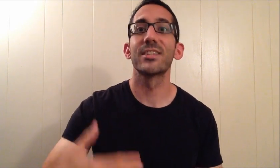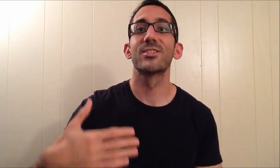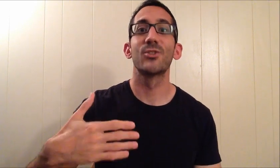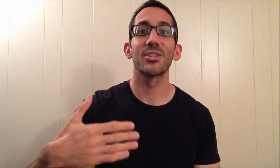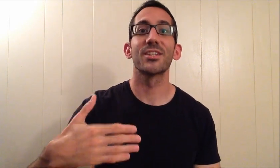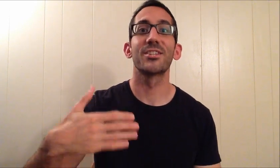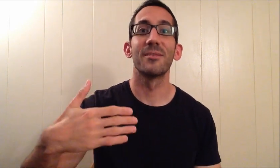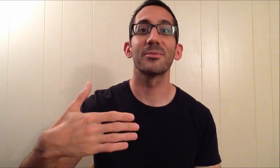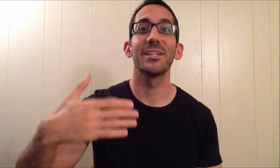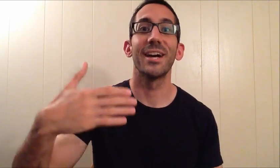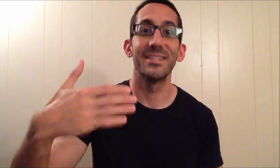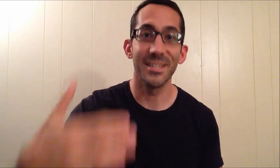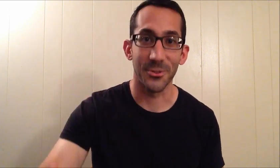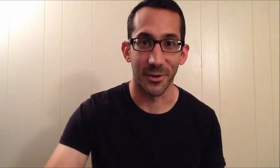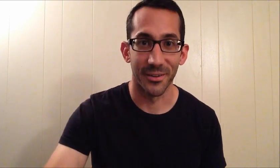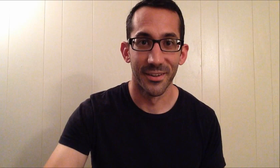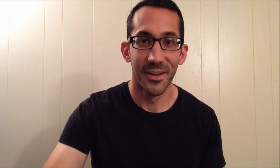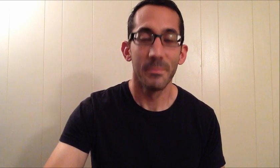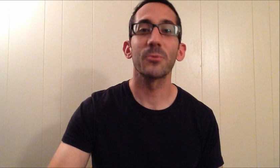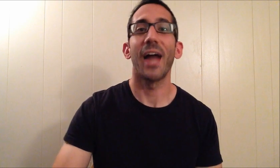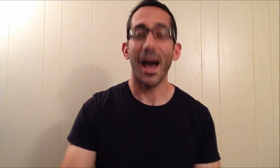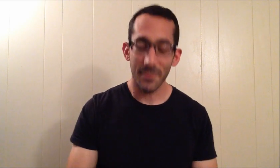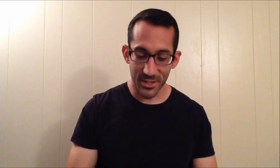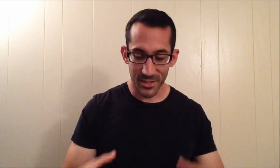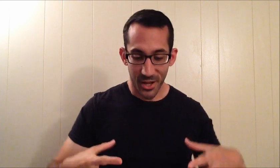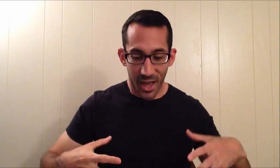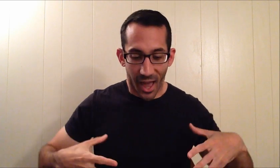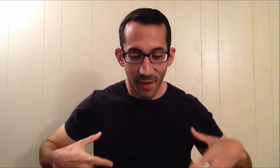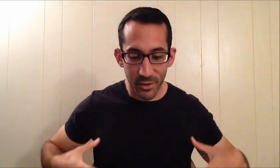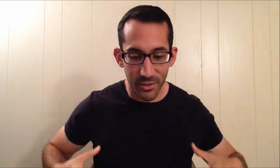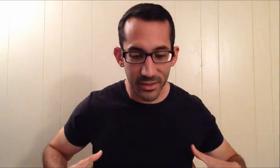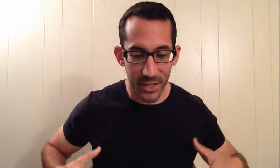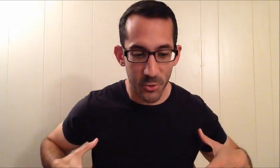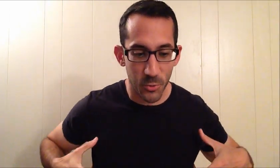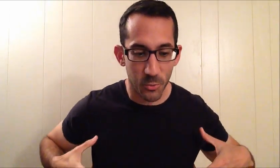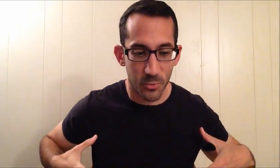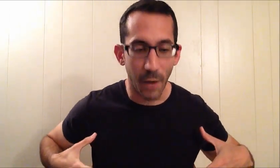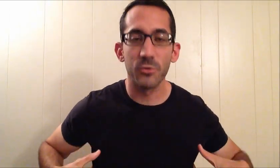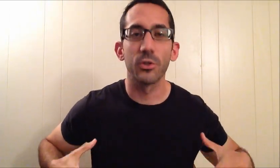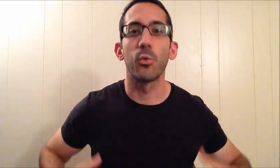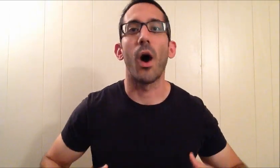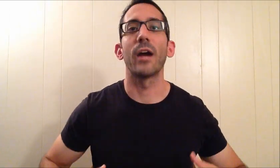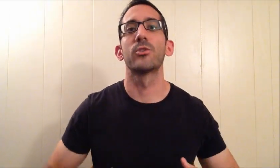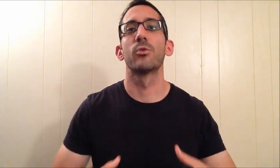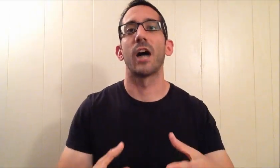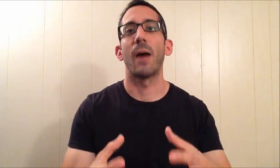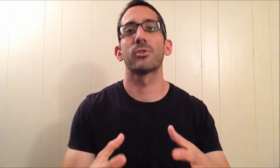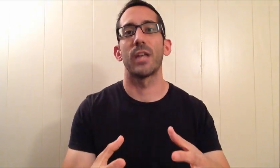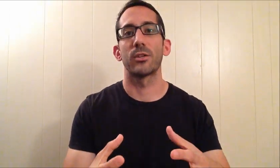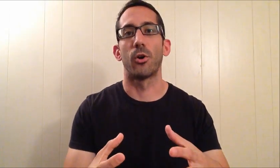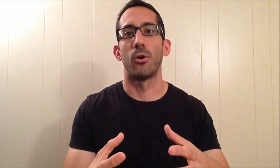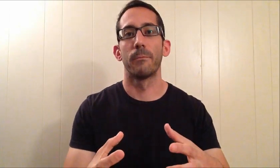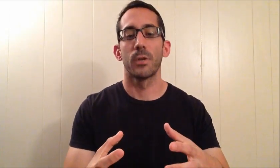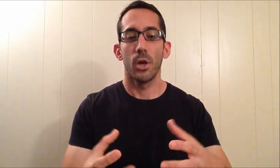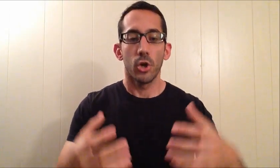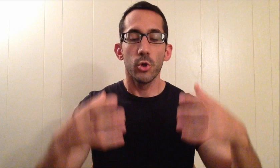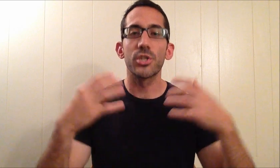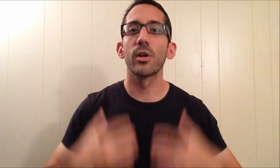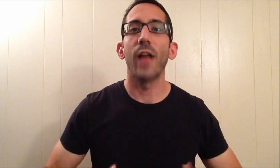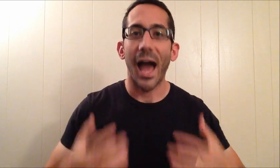That's just simply a detour. Because what happens is everything that was required to accomplish that goal, you still